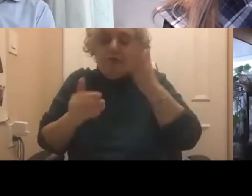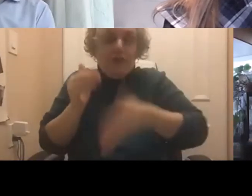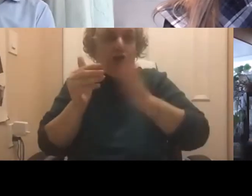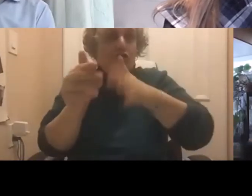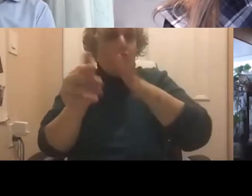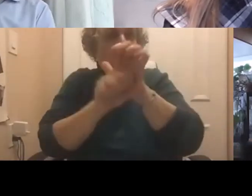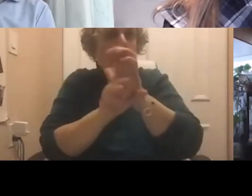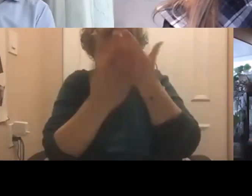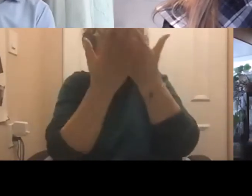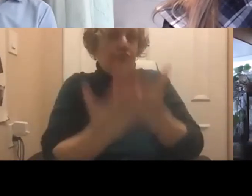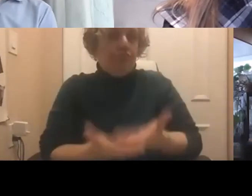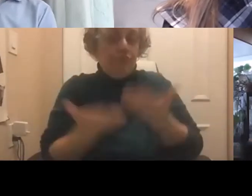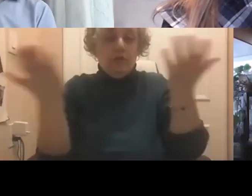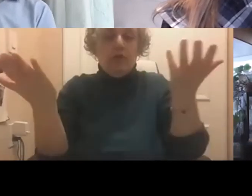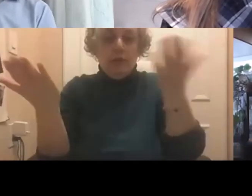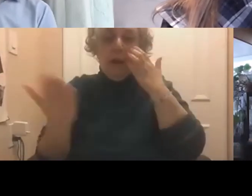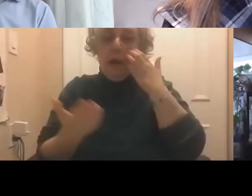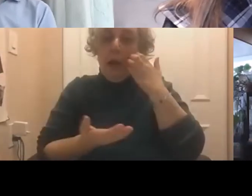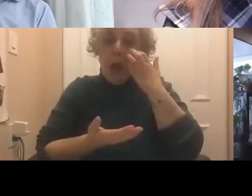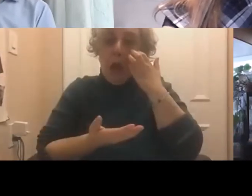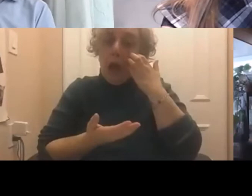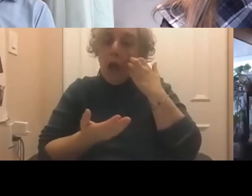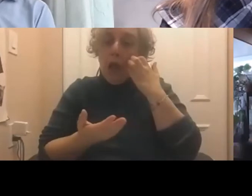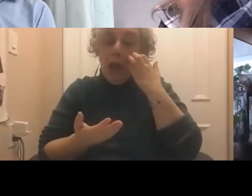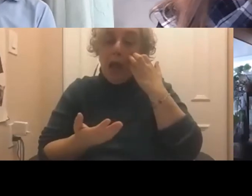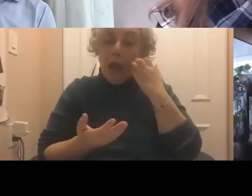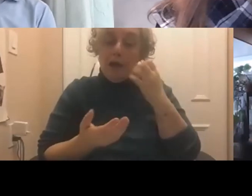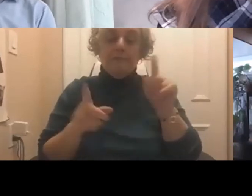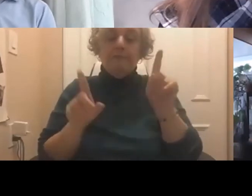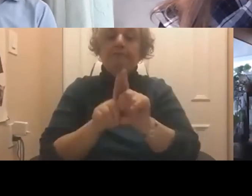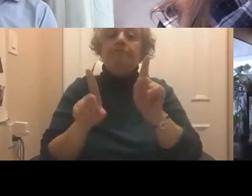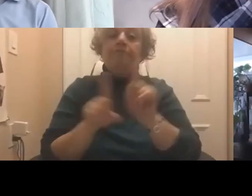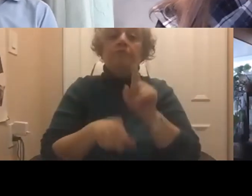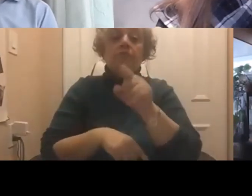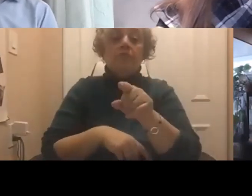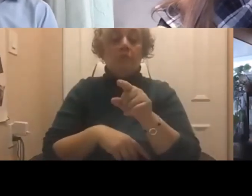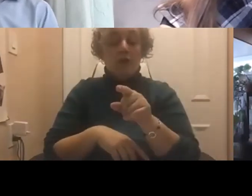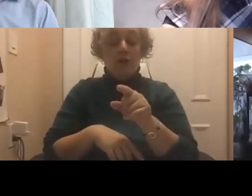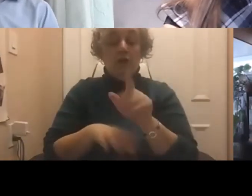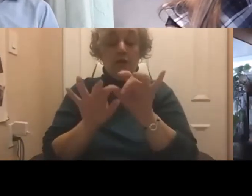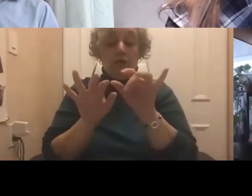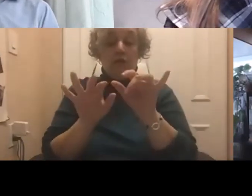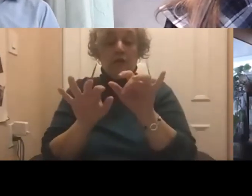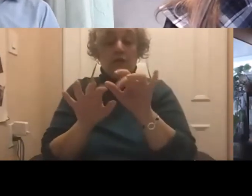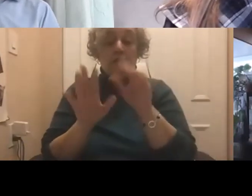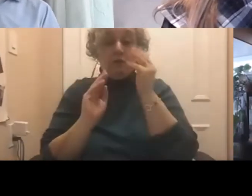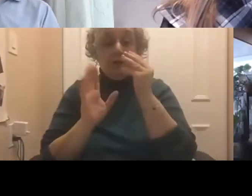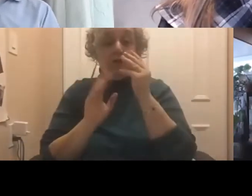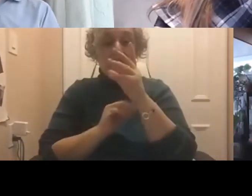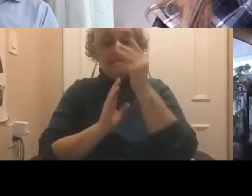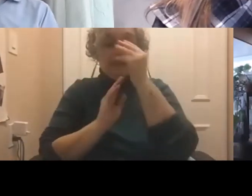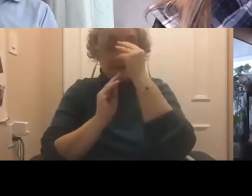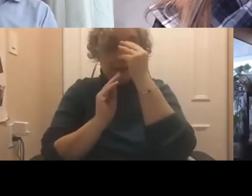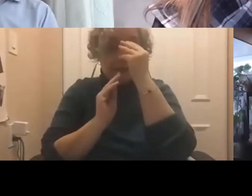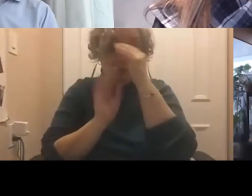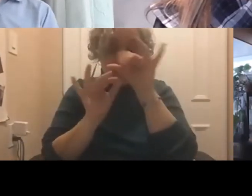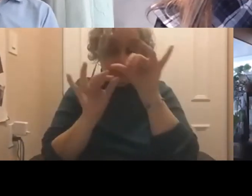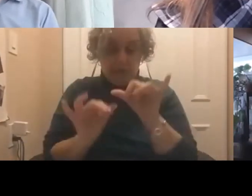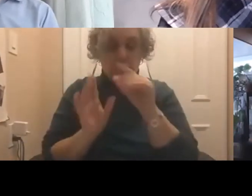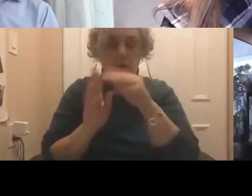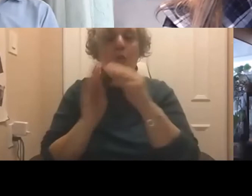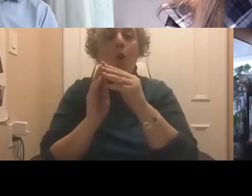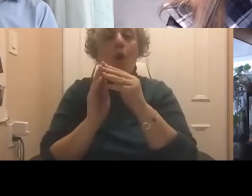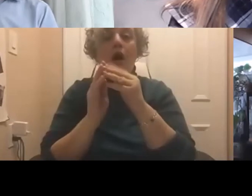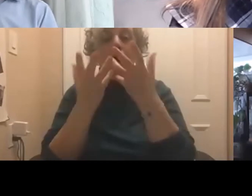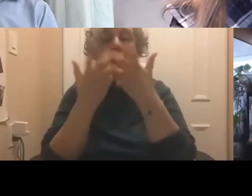make the use of these sorts of systems, data systems for optimization, more acceptable